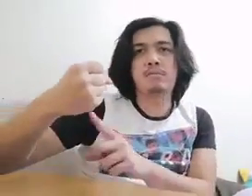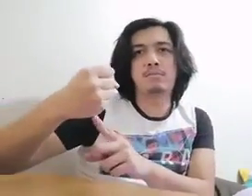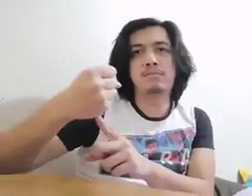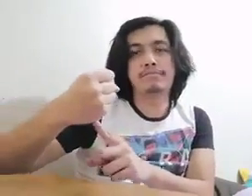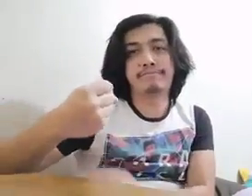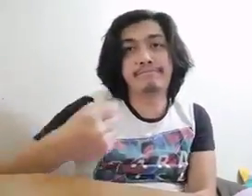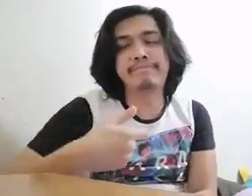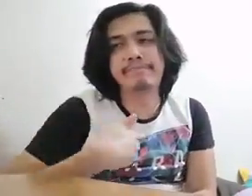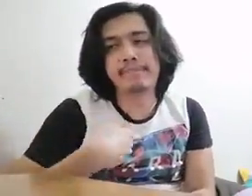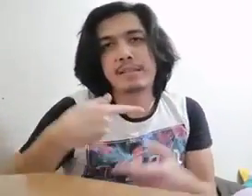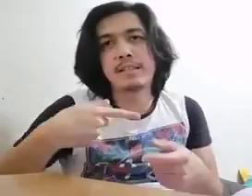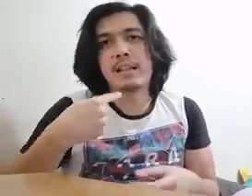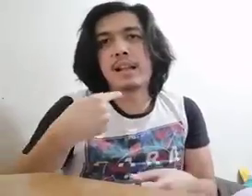English? English?